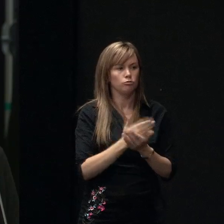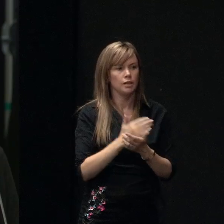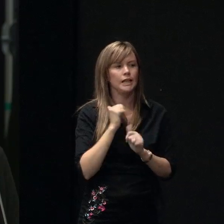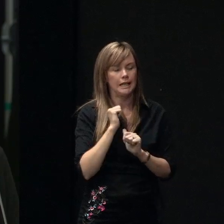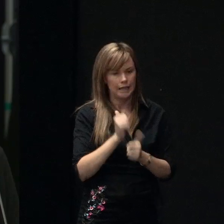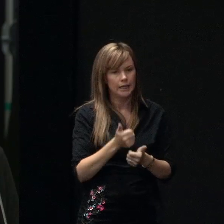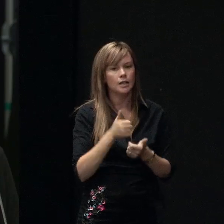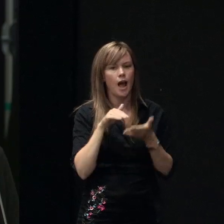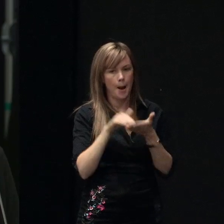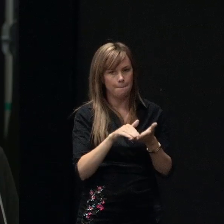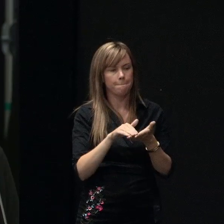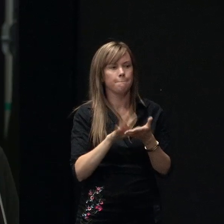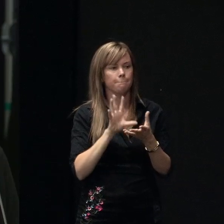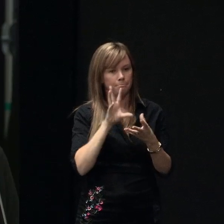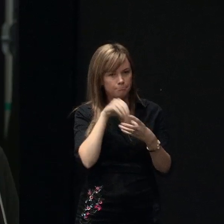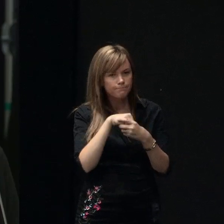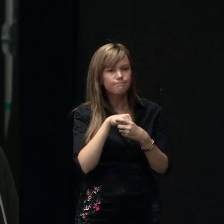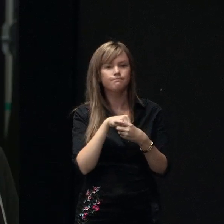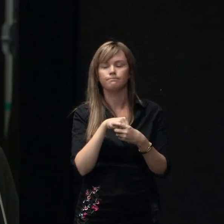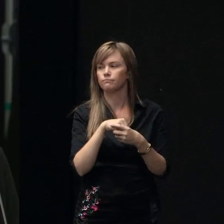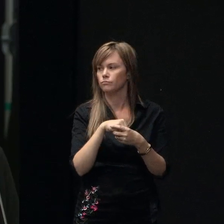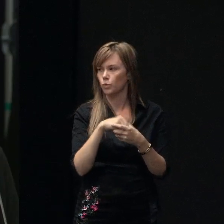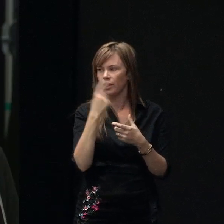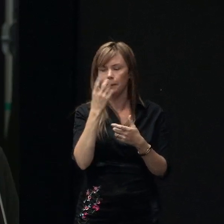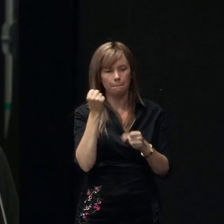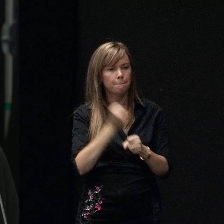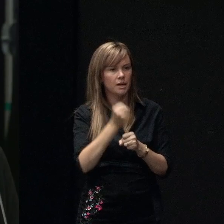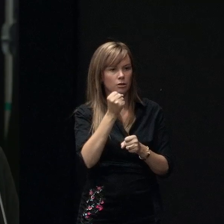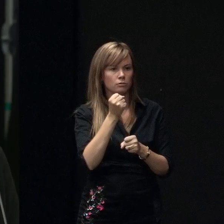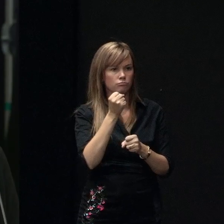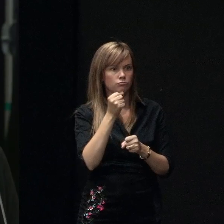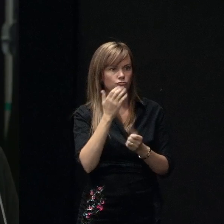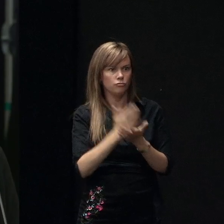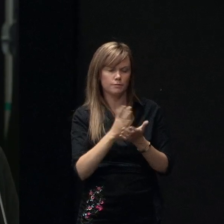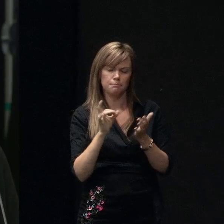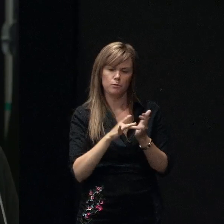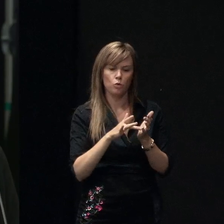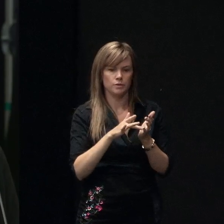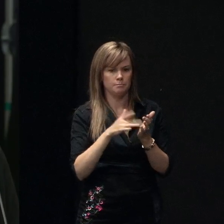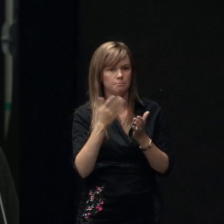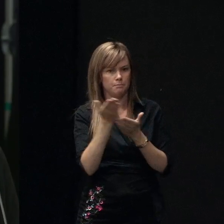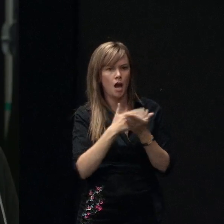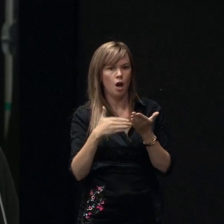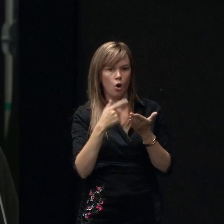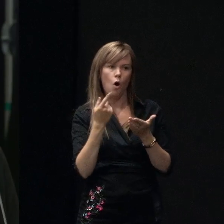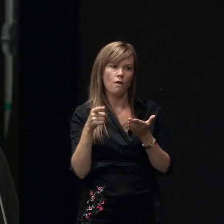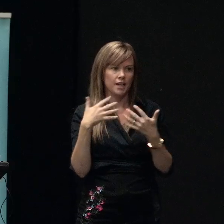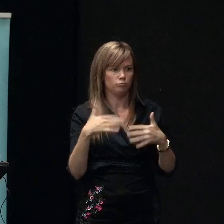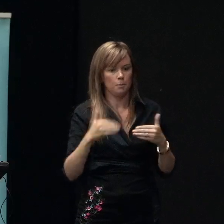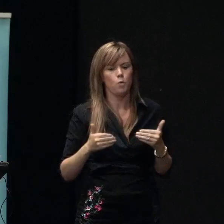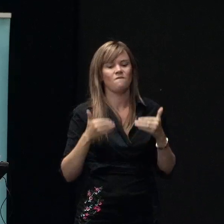part of we consider banking an integral partner to helping Canterbury move forward and we want to be a big part of that